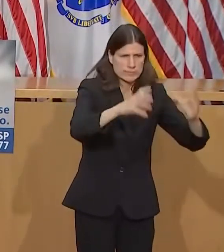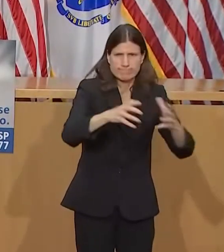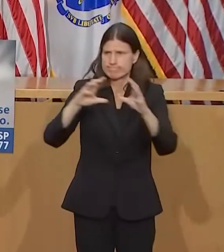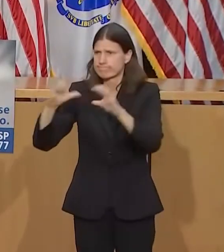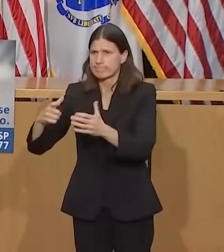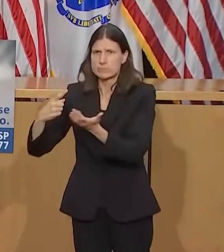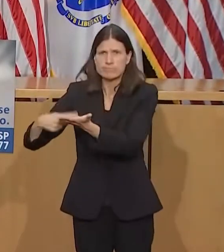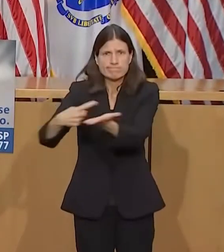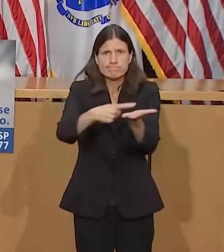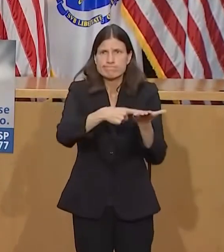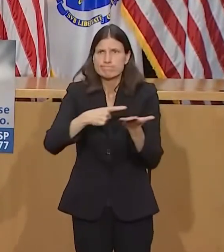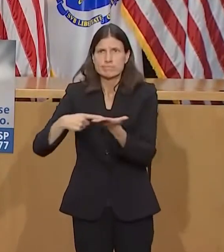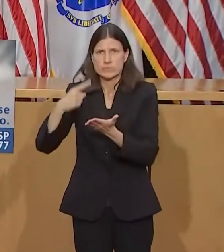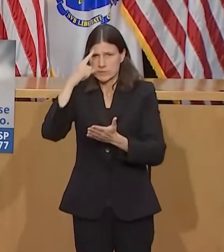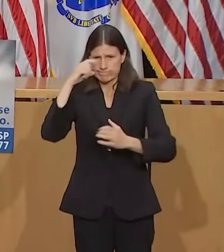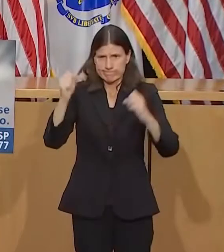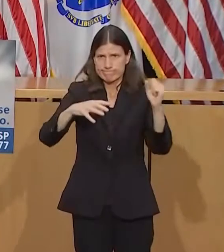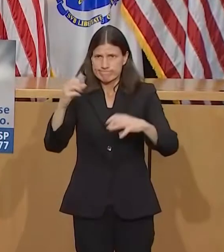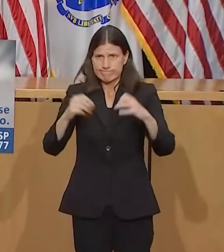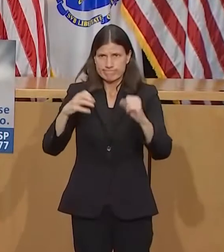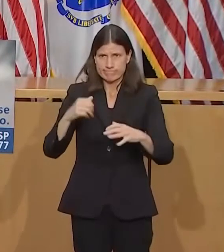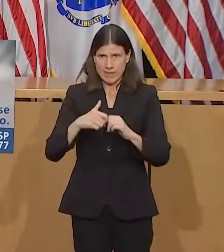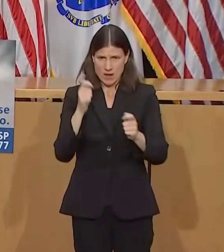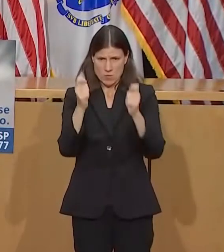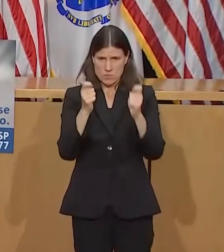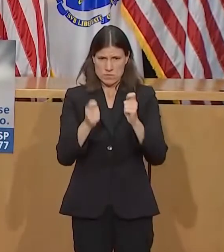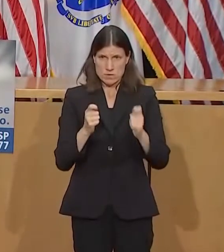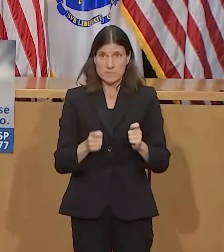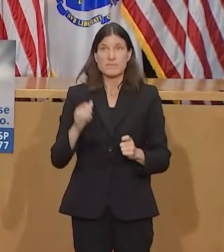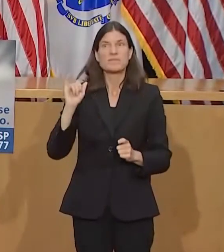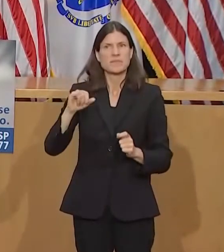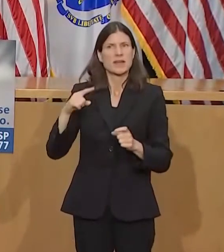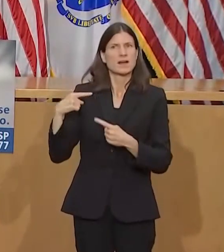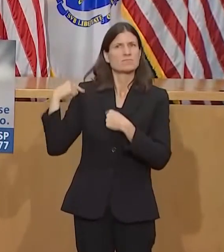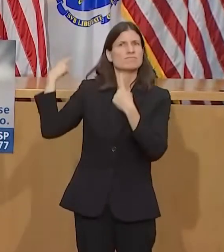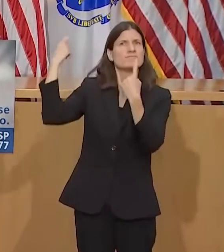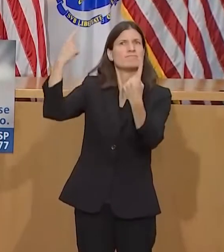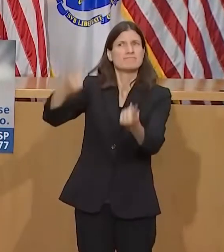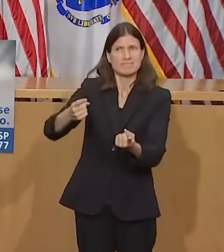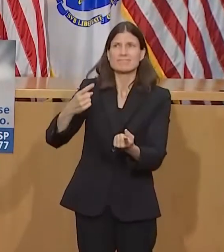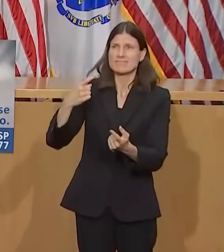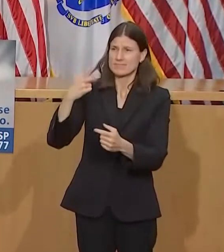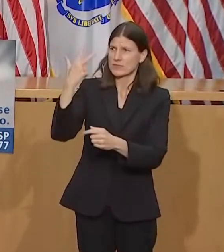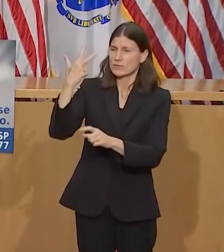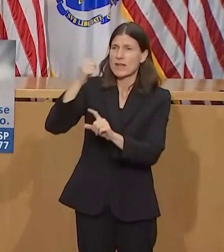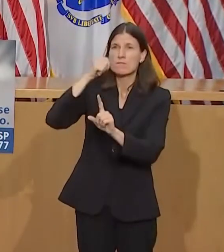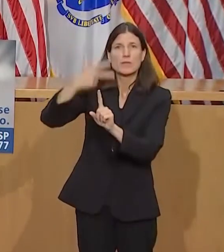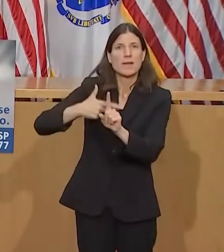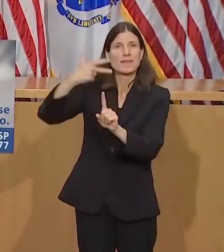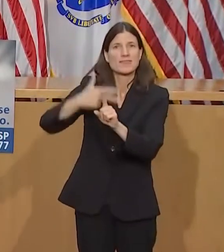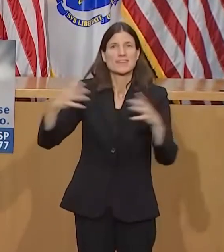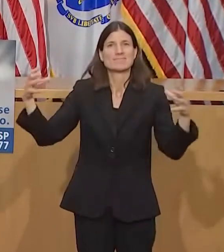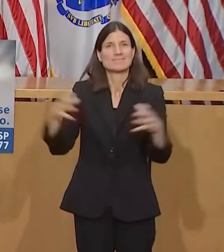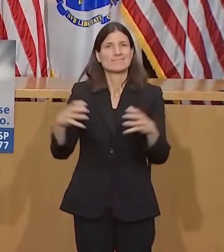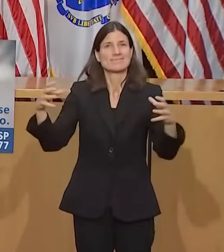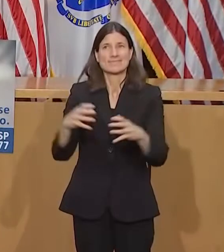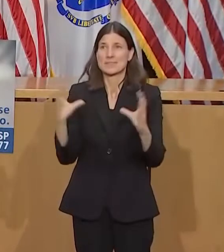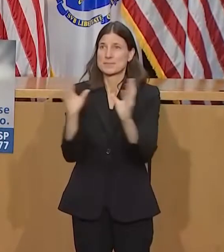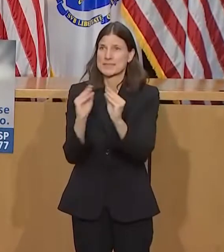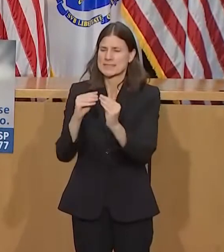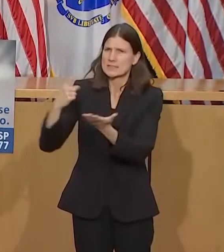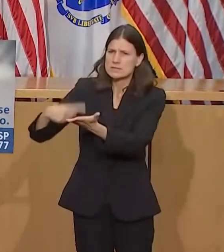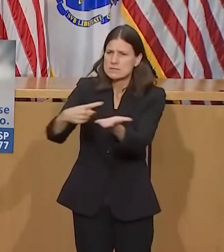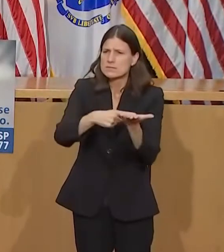proposal. We meet with the caucus quarterly and believe this standing meeting has produced many positive results for the Commonwealth.